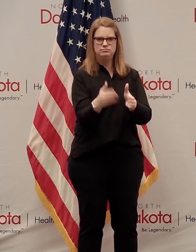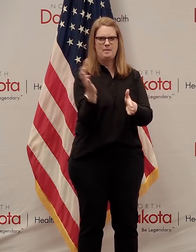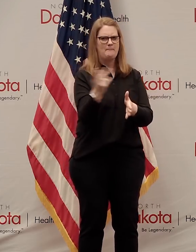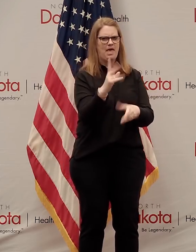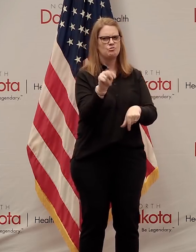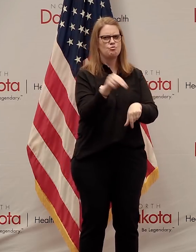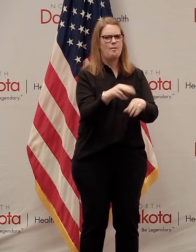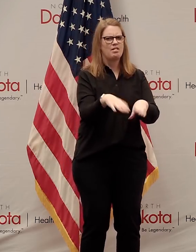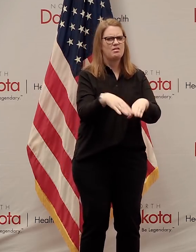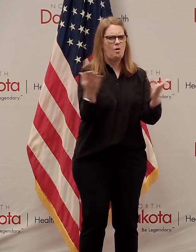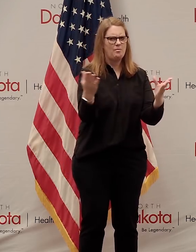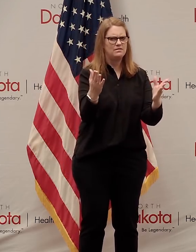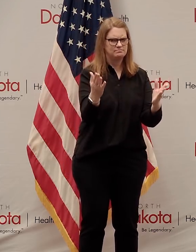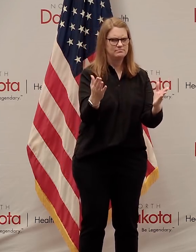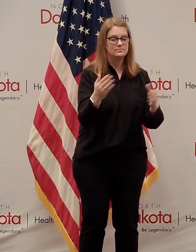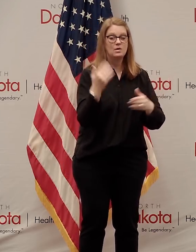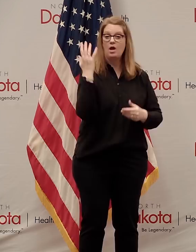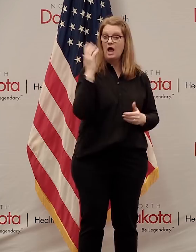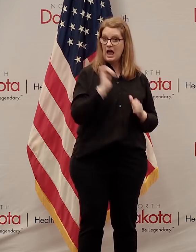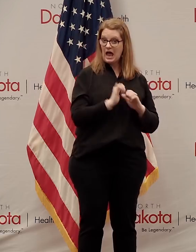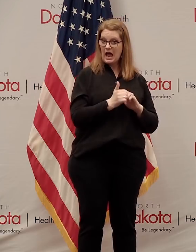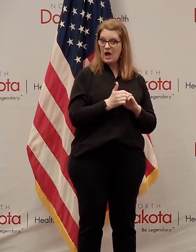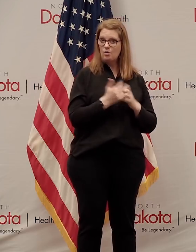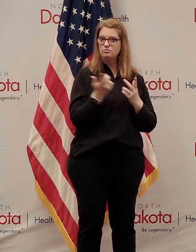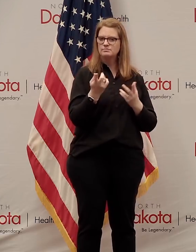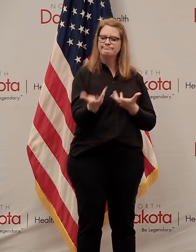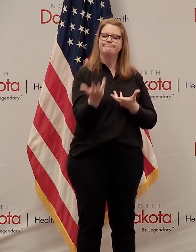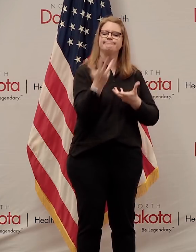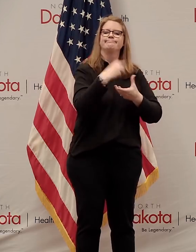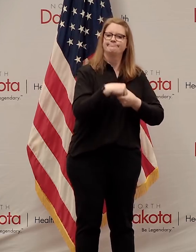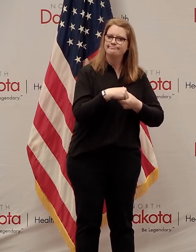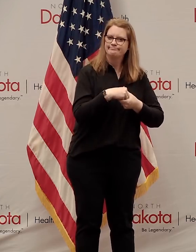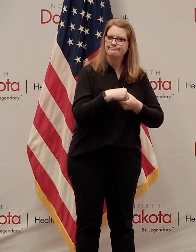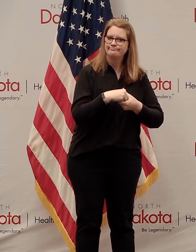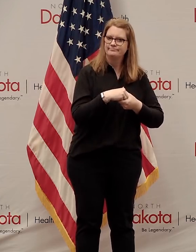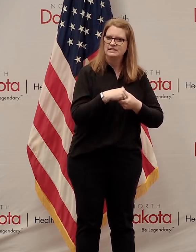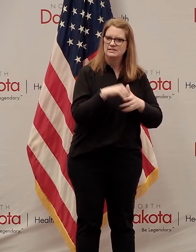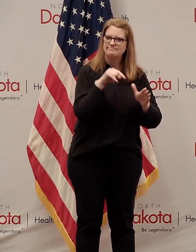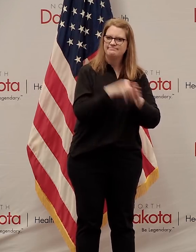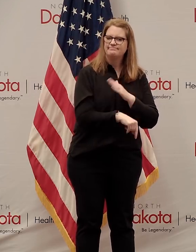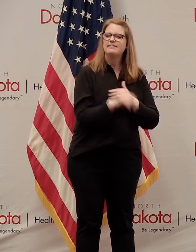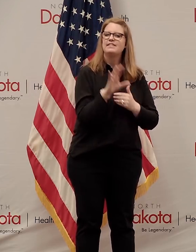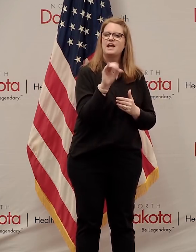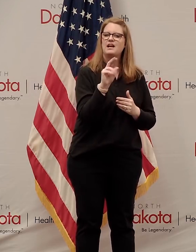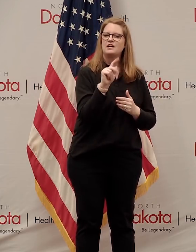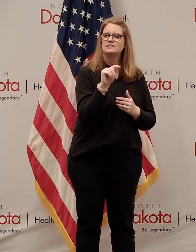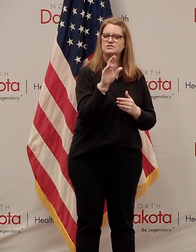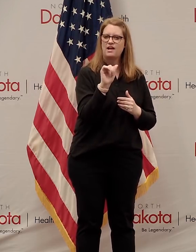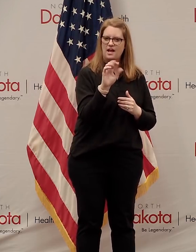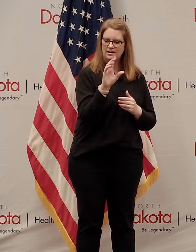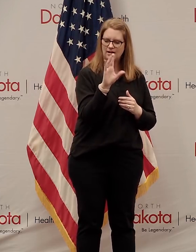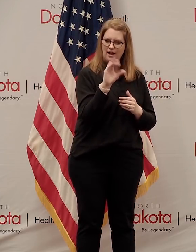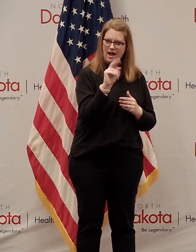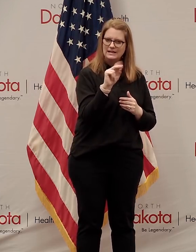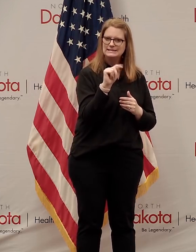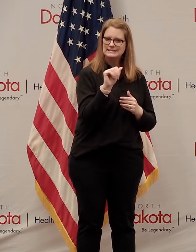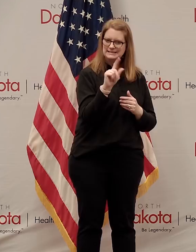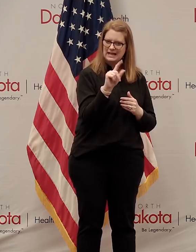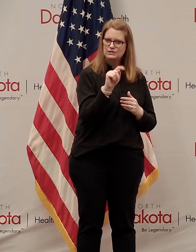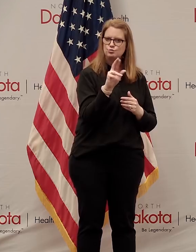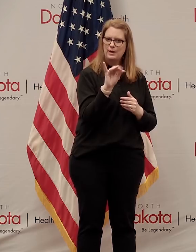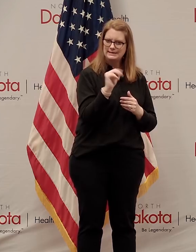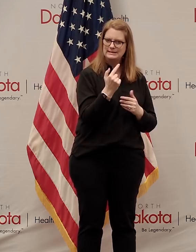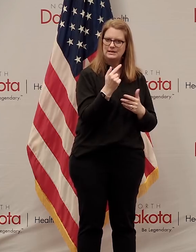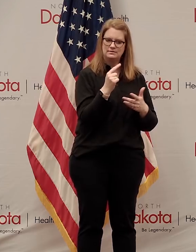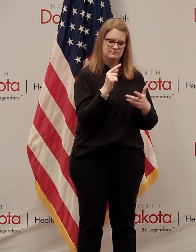by helping to be part of a great effort for contact tracing. Make it more efficient in North Dakota and help you